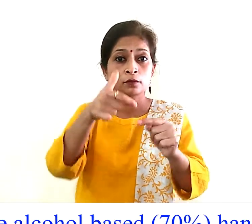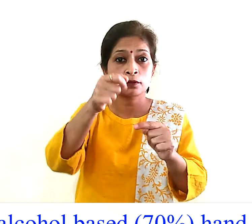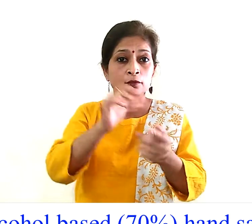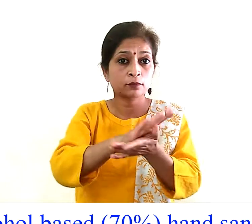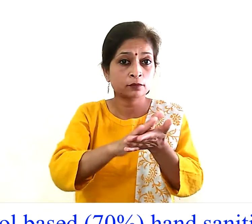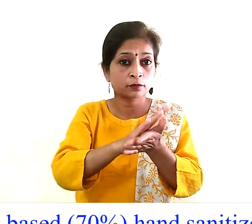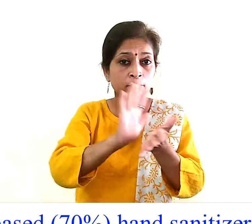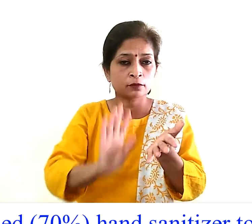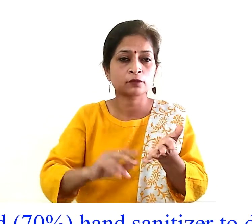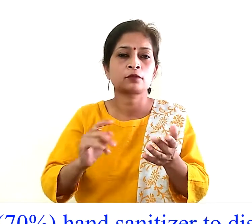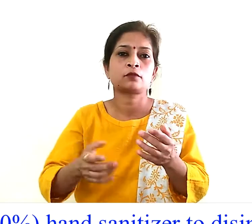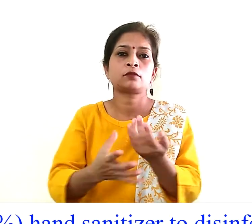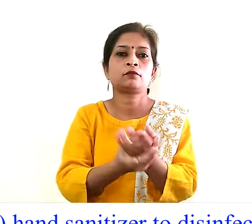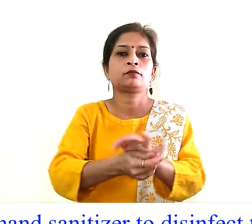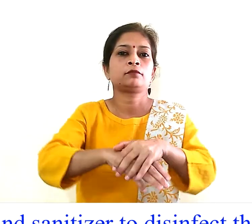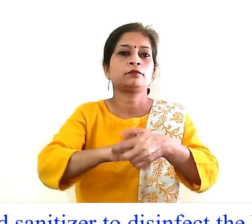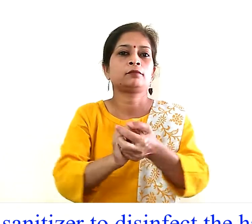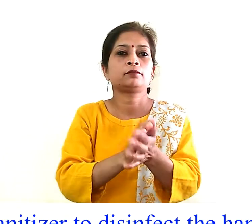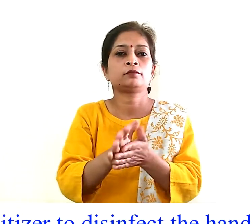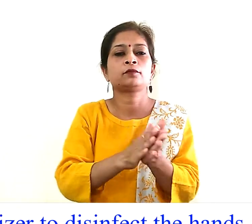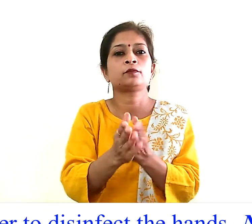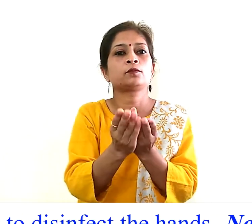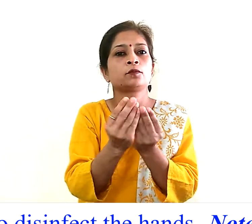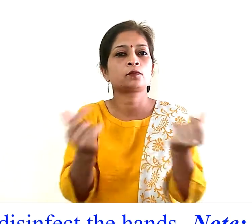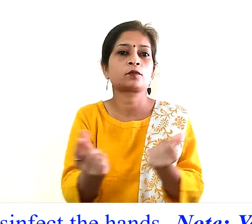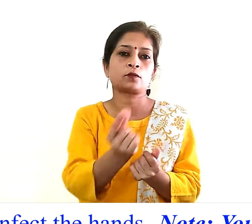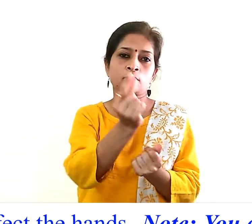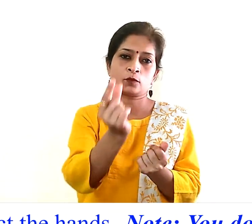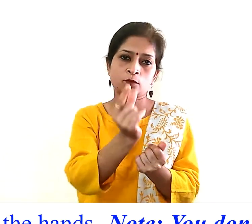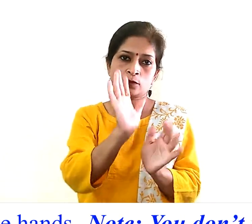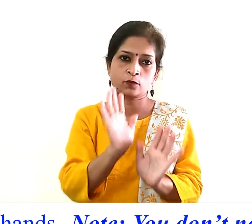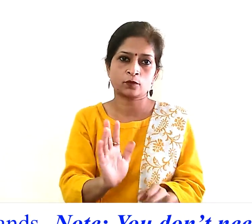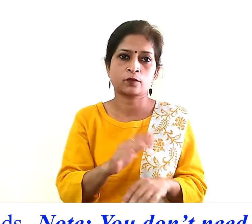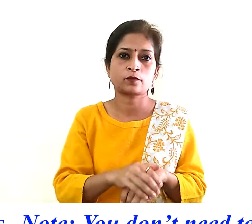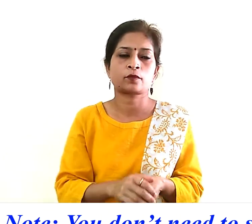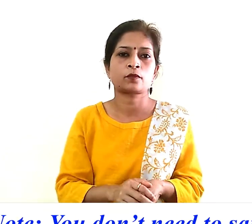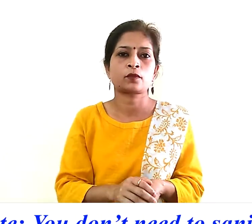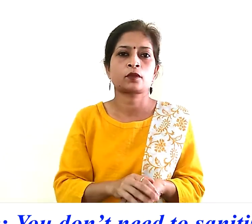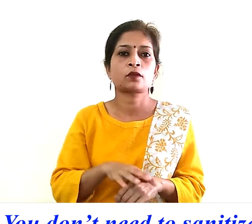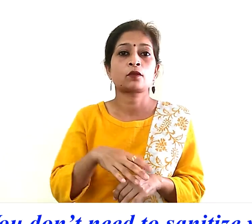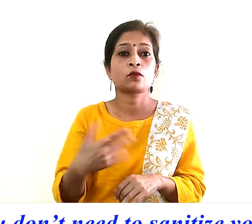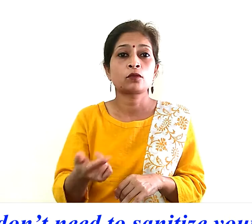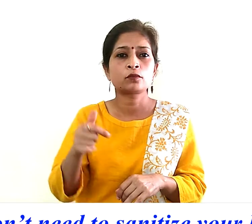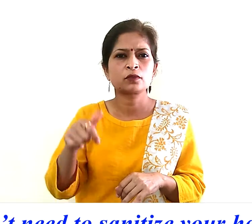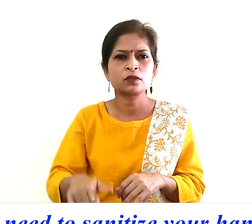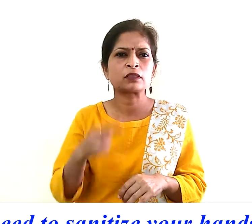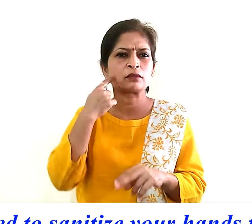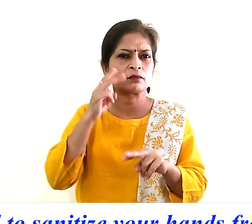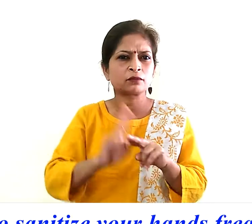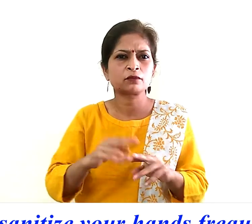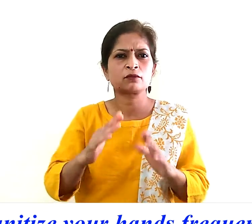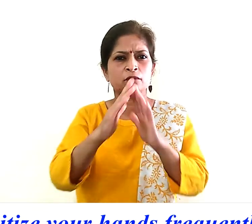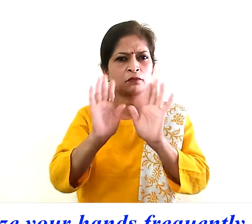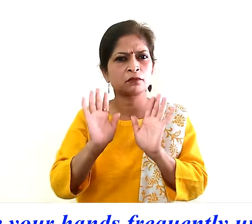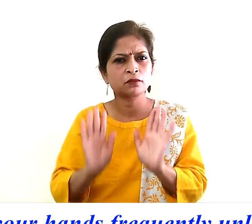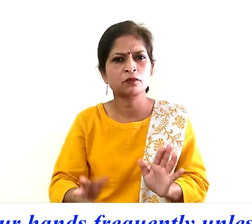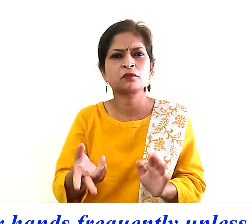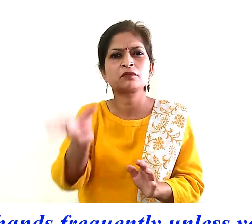-based 70 percent hand sanitizer to disinfect the hands note you don't need to sanitize your hands frequently